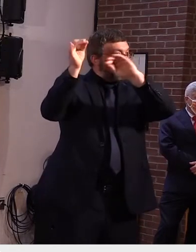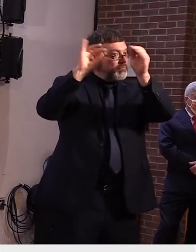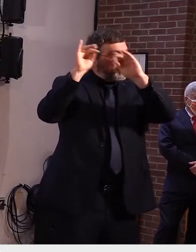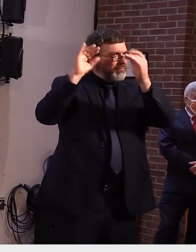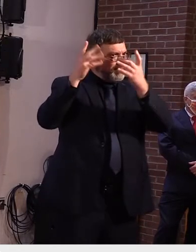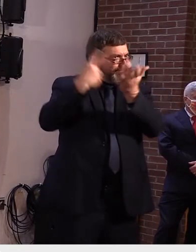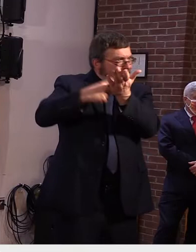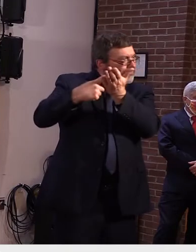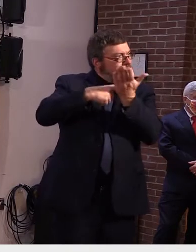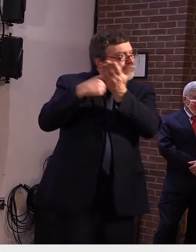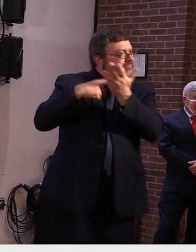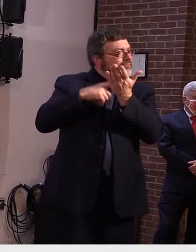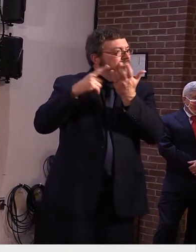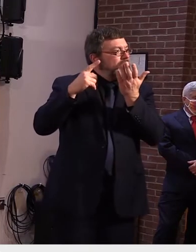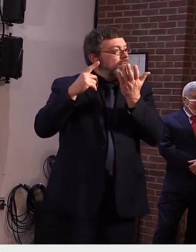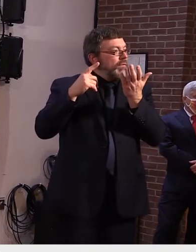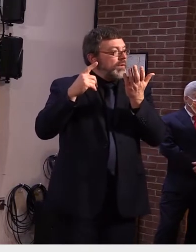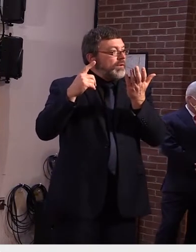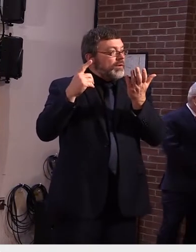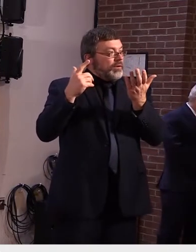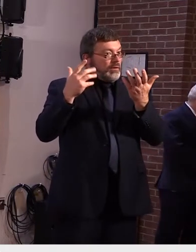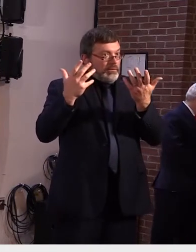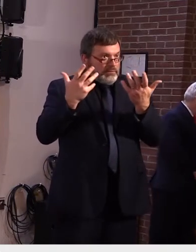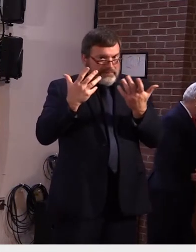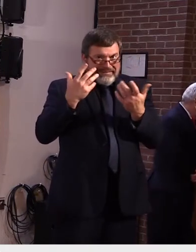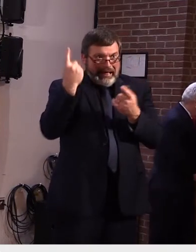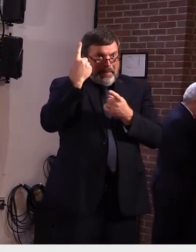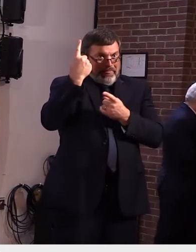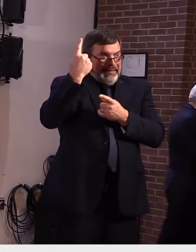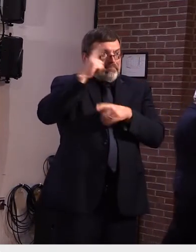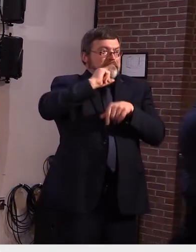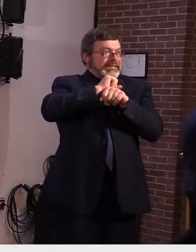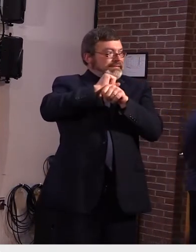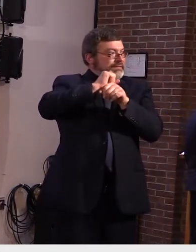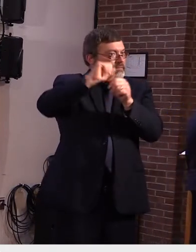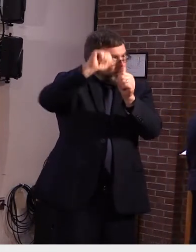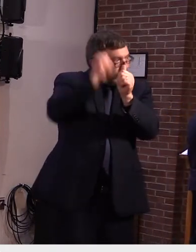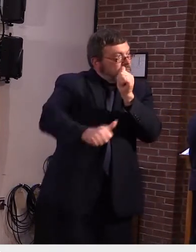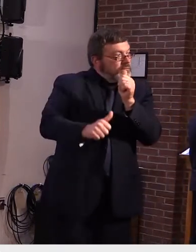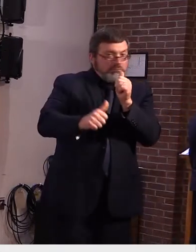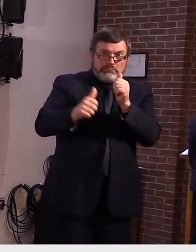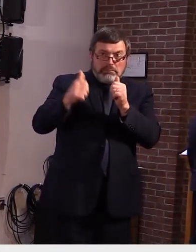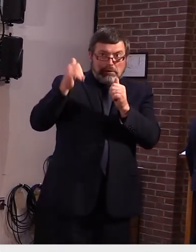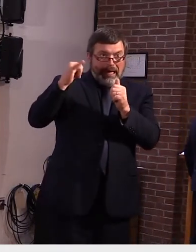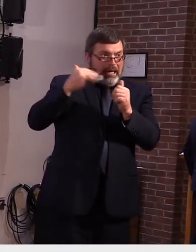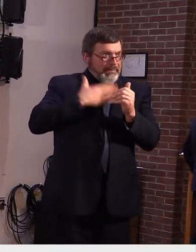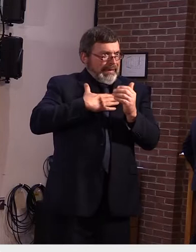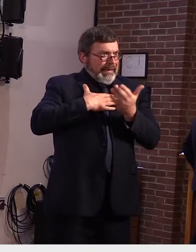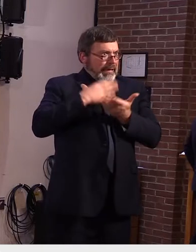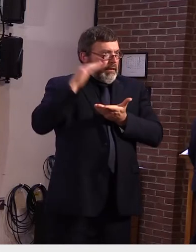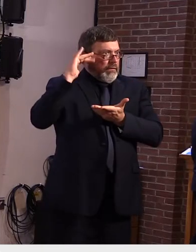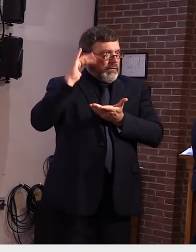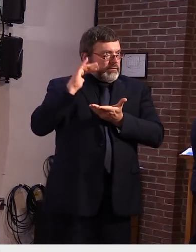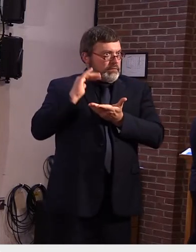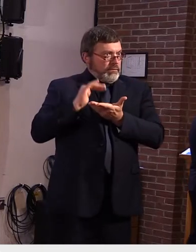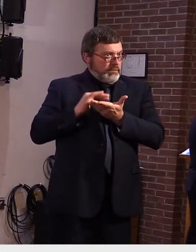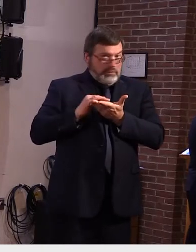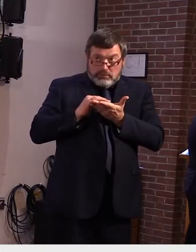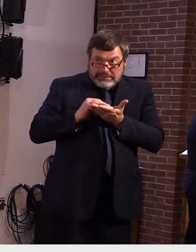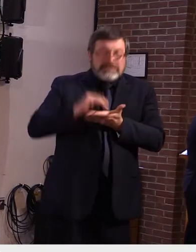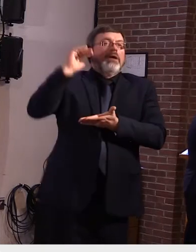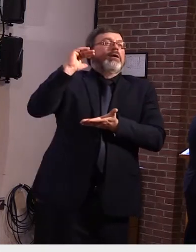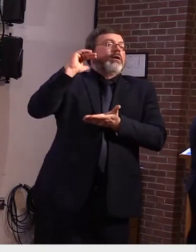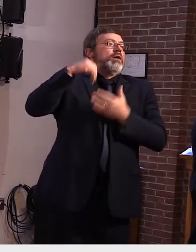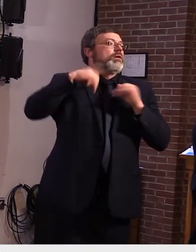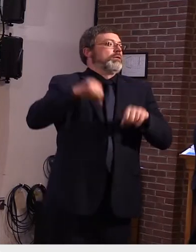uh the end of the extended benefit period when high extended benefits ended and we'll be doing the same